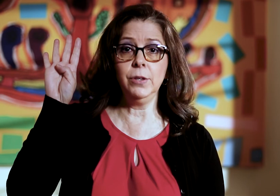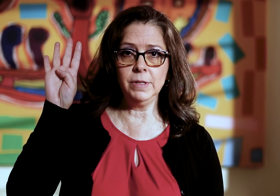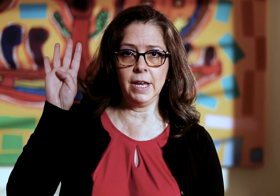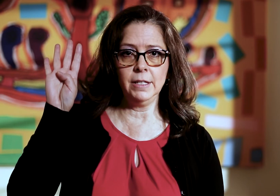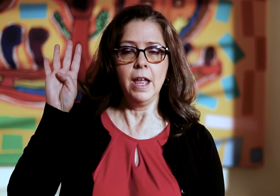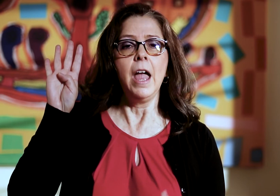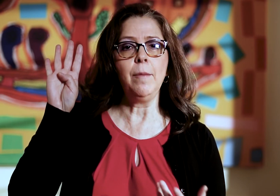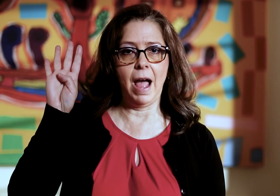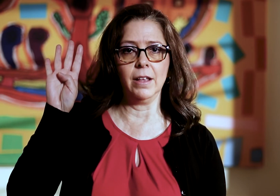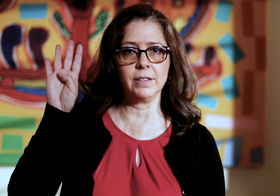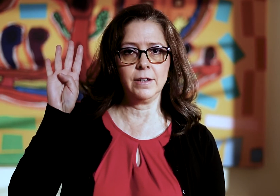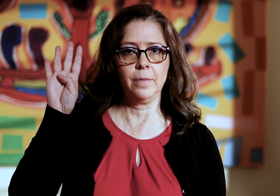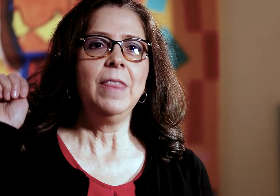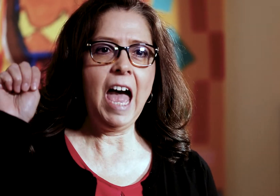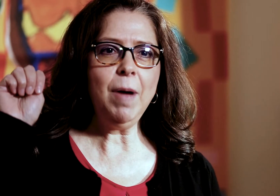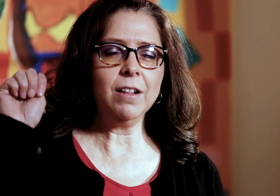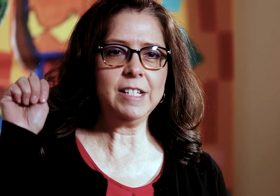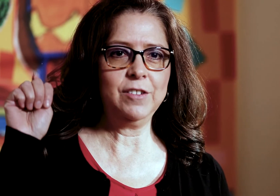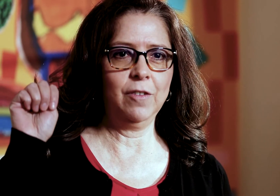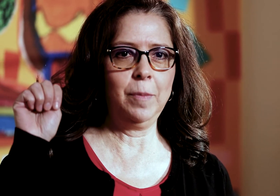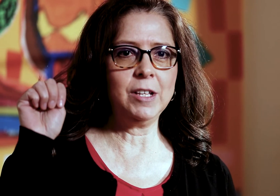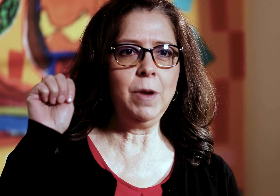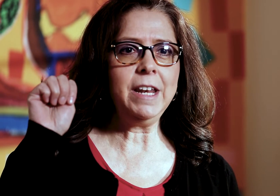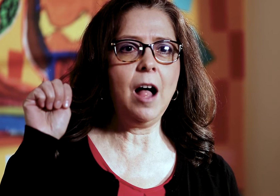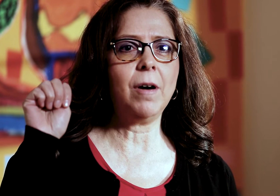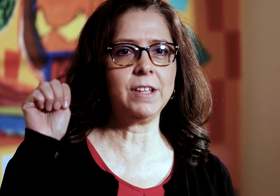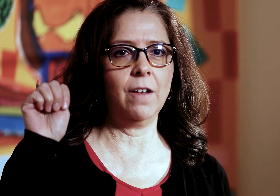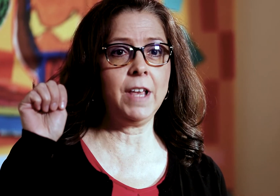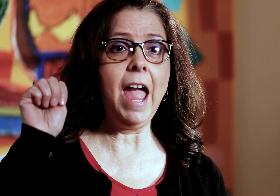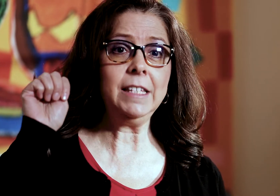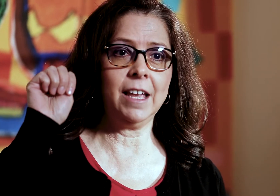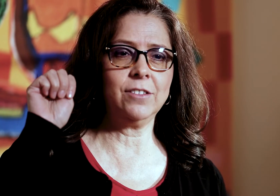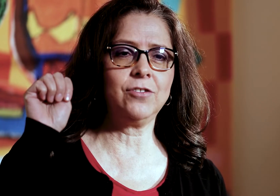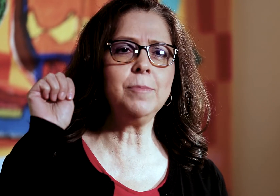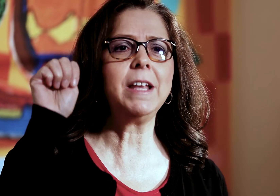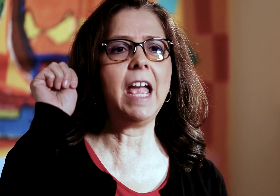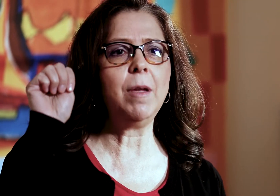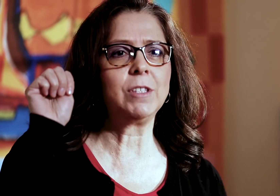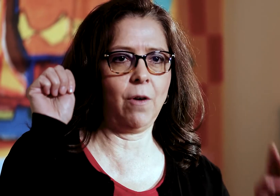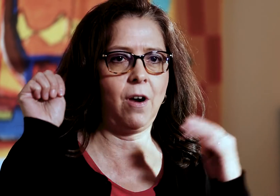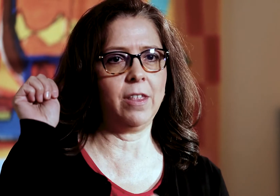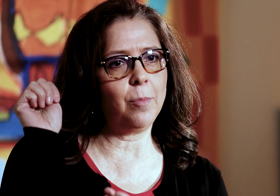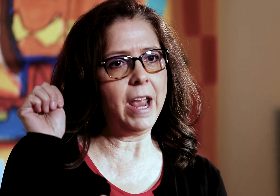tuned in, and balanced. The hand model is useful because we can help ourselves and kids just by naming what's going on in the brain.